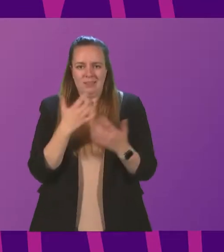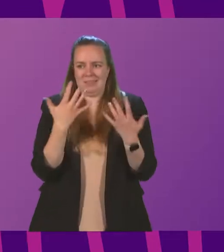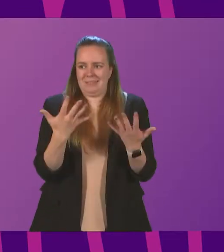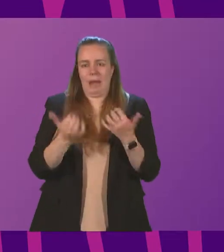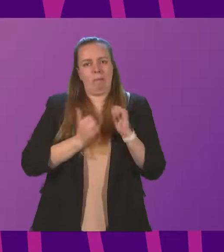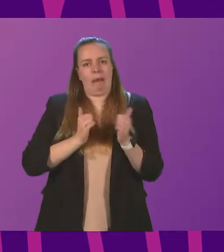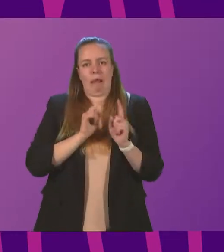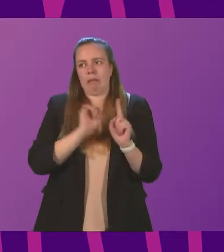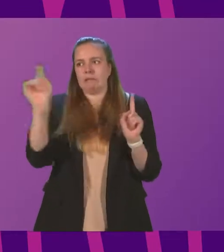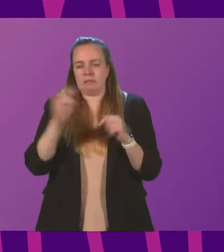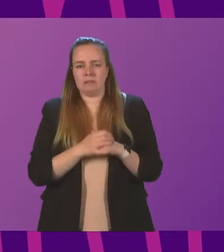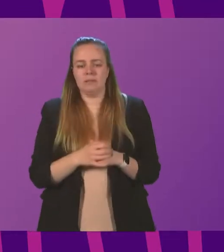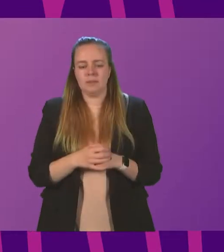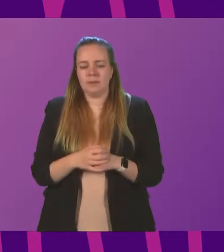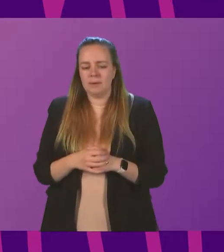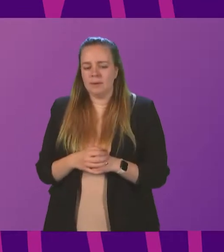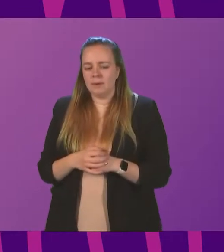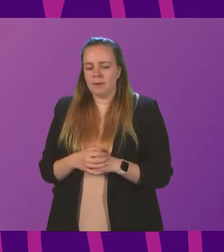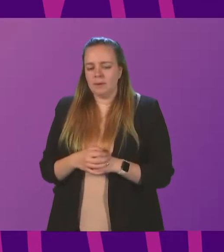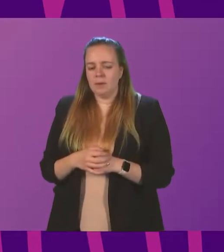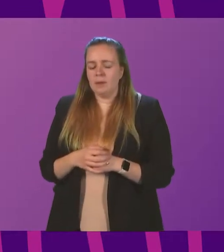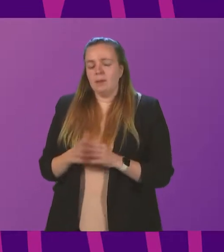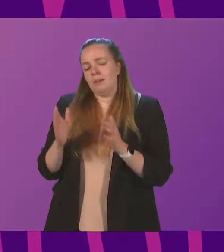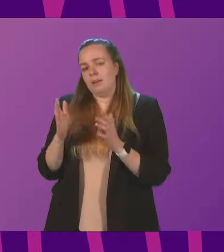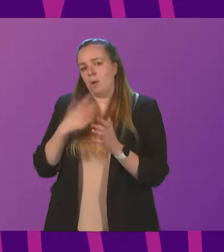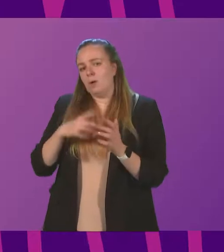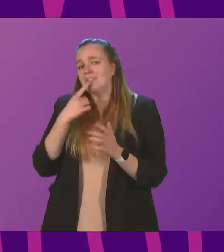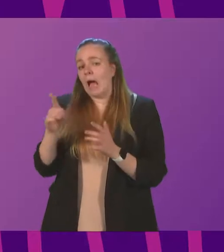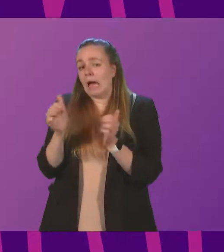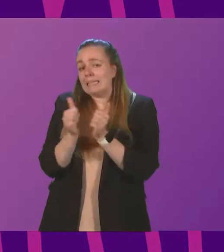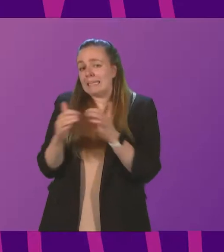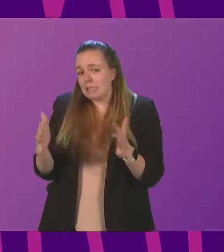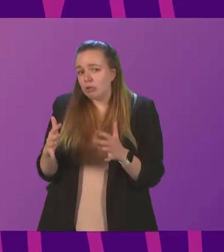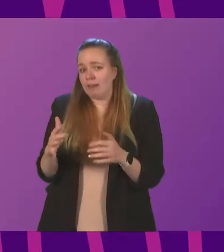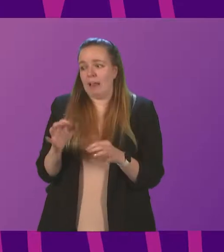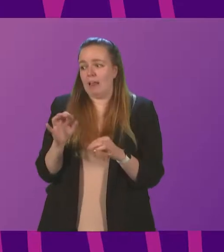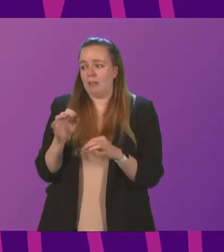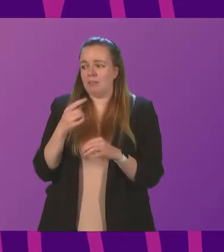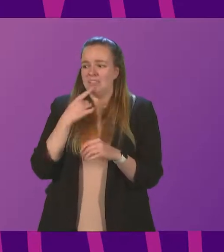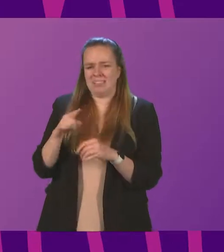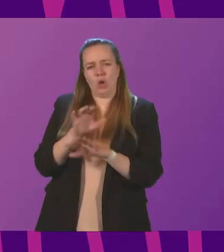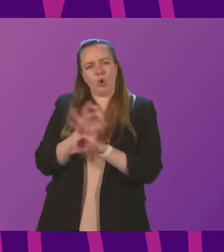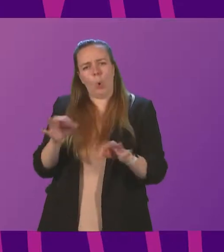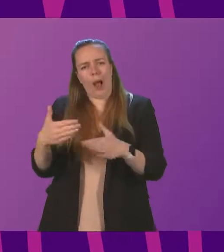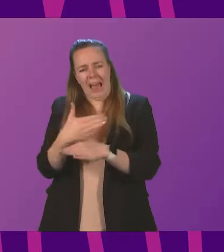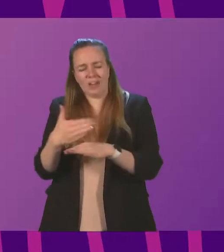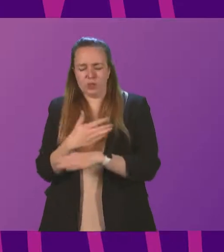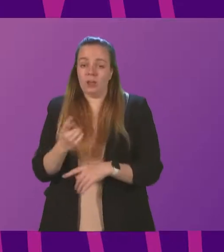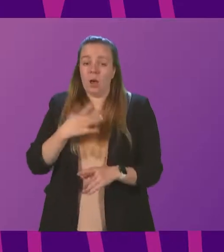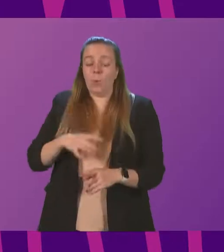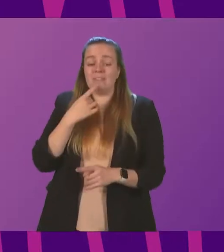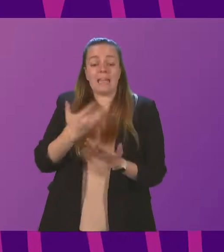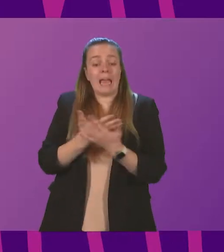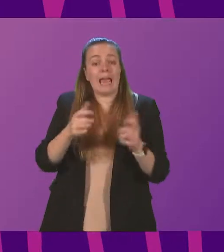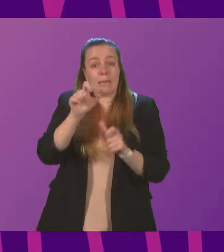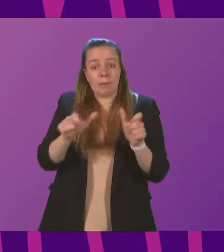away? Cabinet Secretary. I say that I disagree with the characterisation that no action was taken. will come to that in a second. But it should be said that any patient